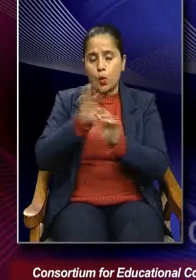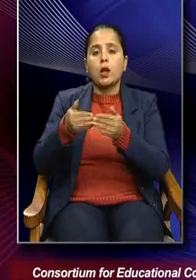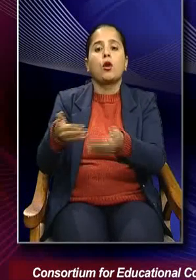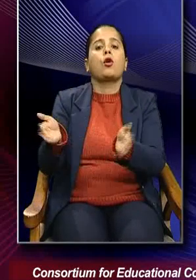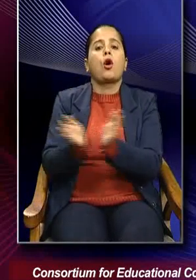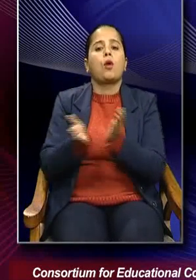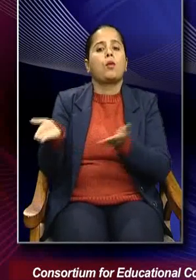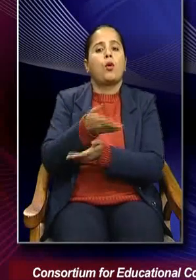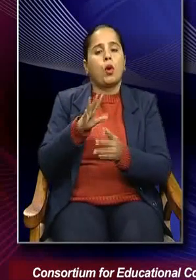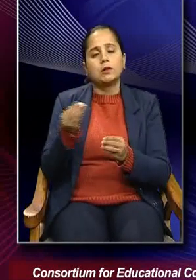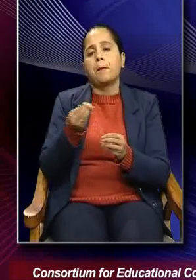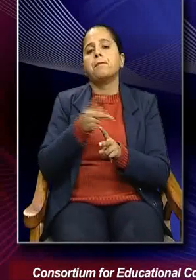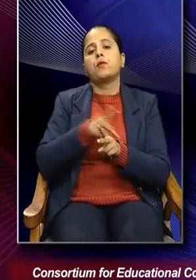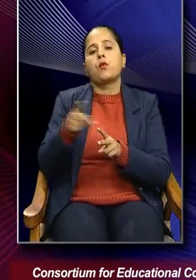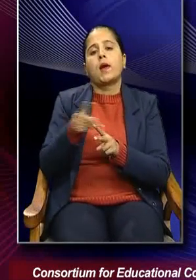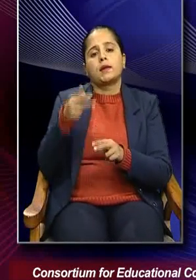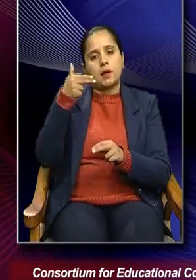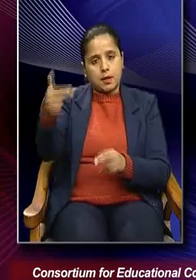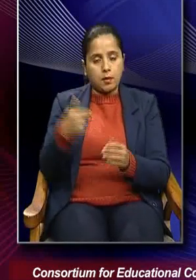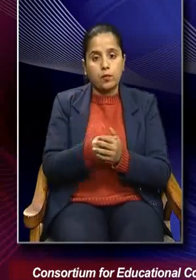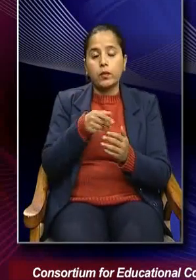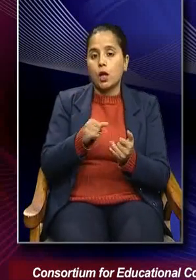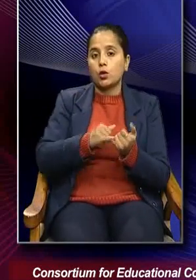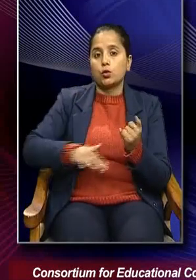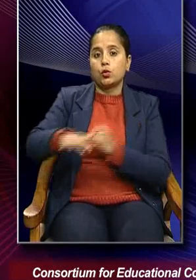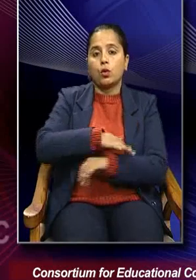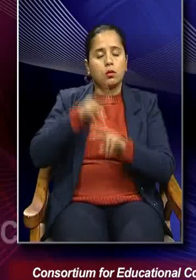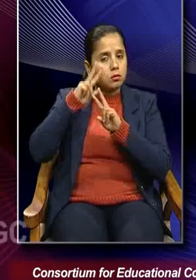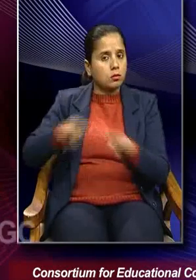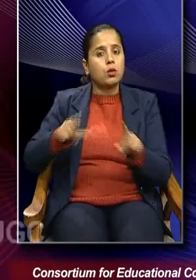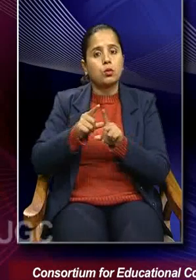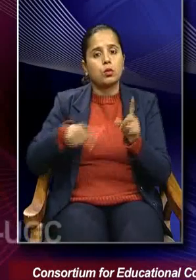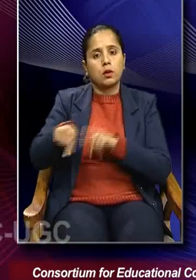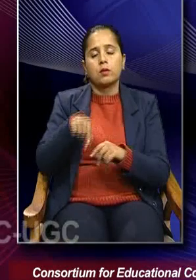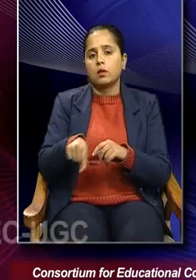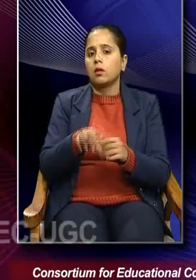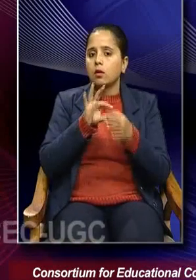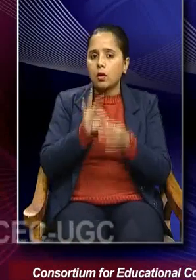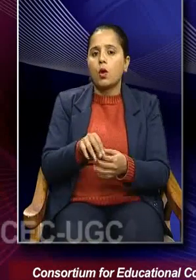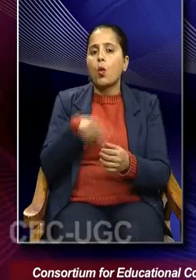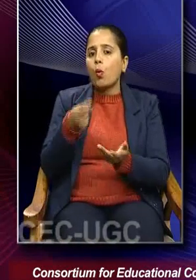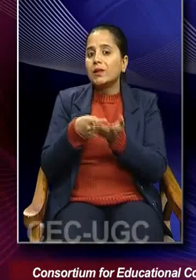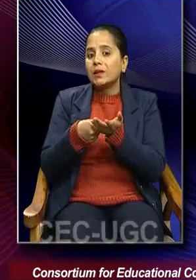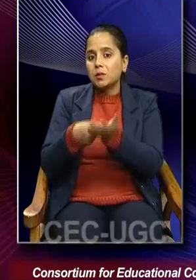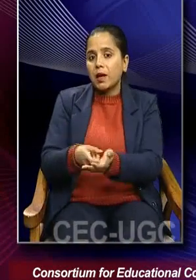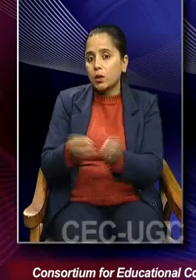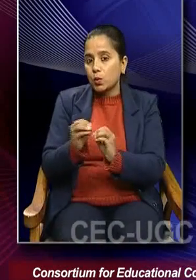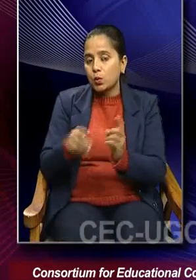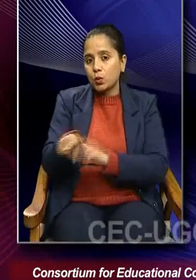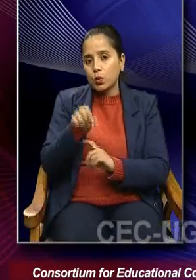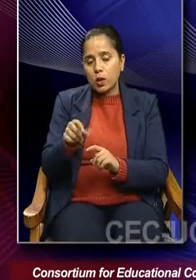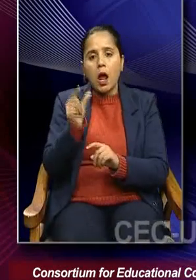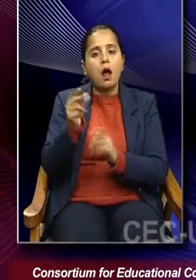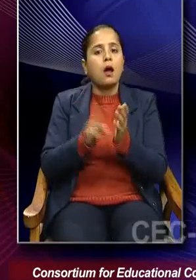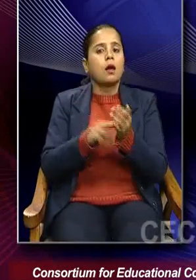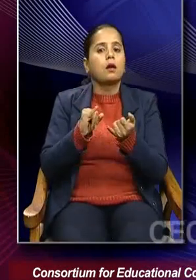and certain profession. Sociologists deal with unrespectability. And how do they deal?